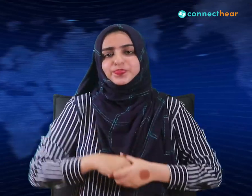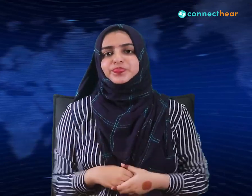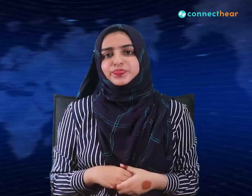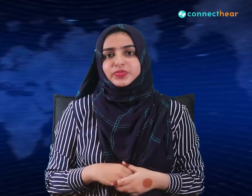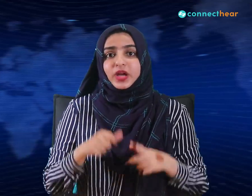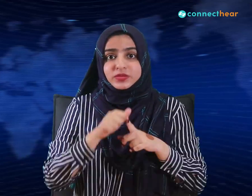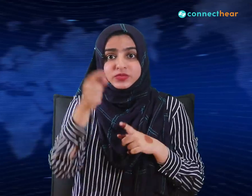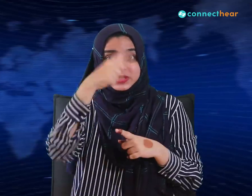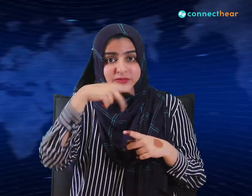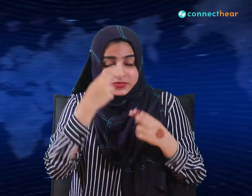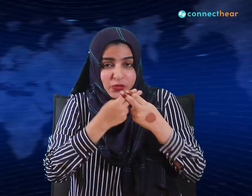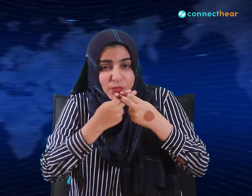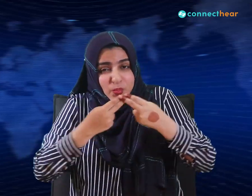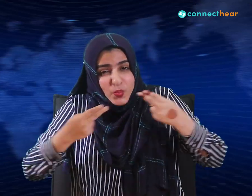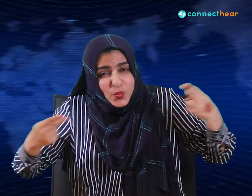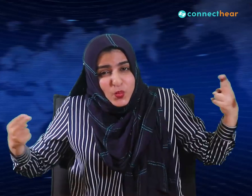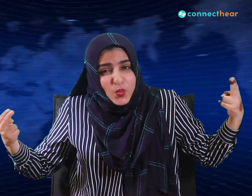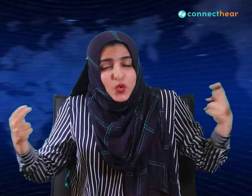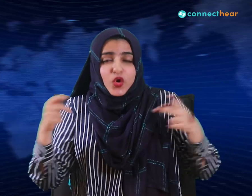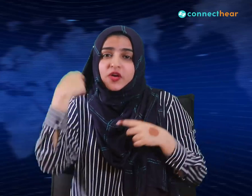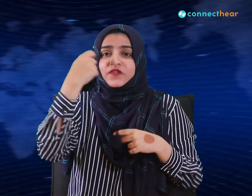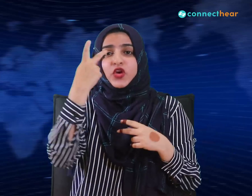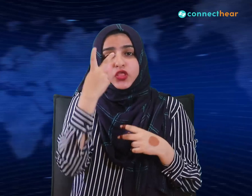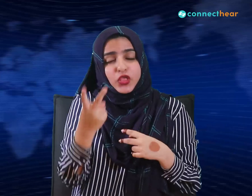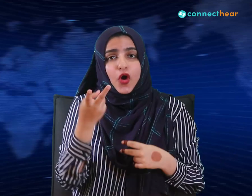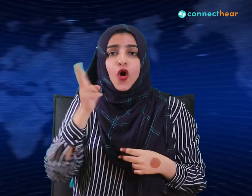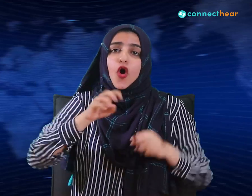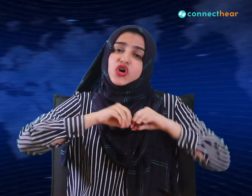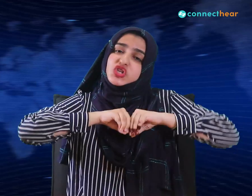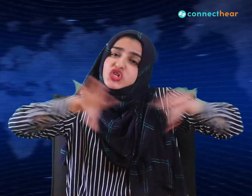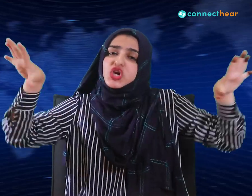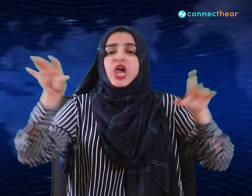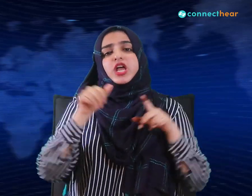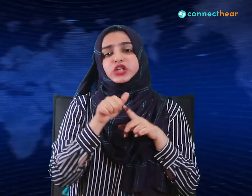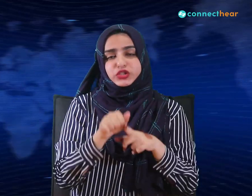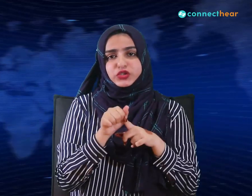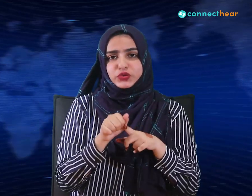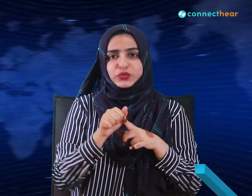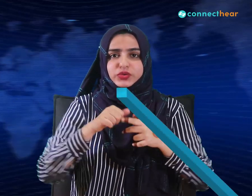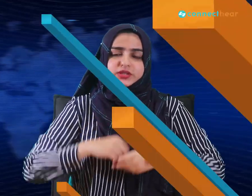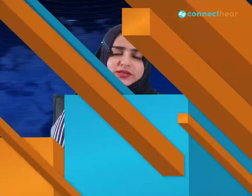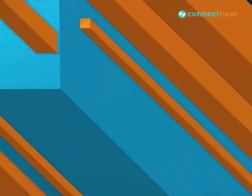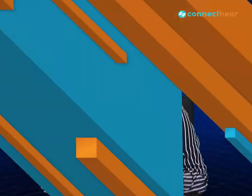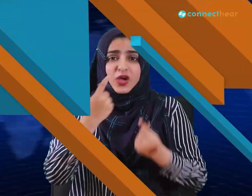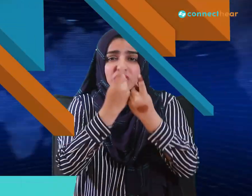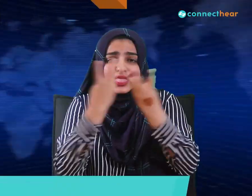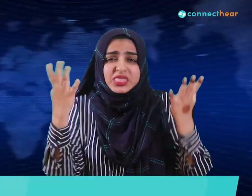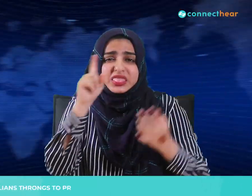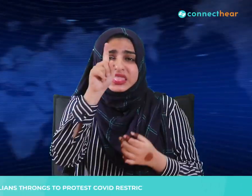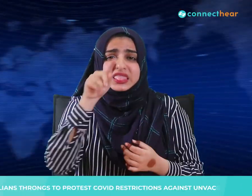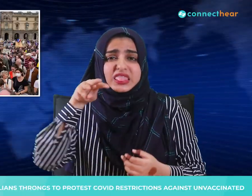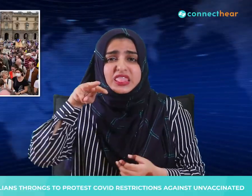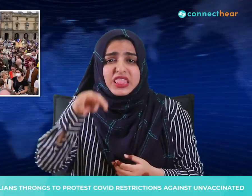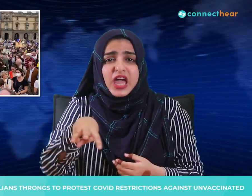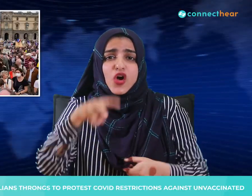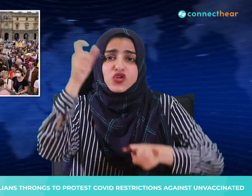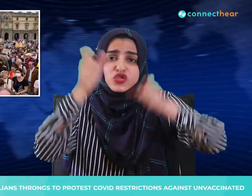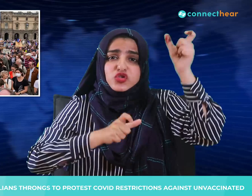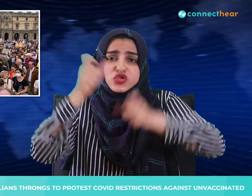Make sure you watch the entire video and share it as well. Thousands of people protested